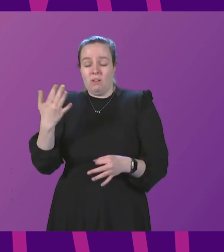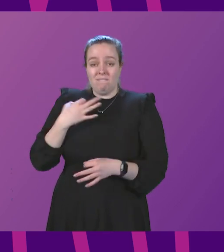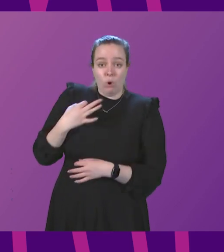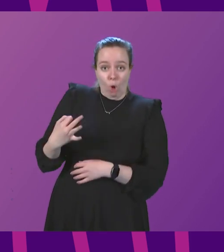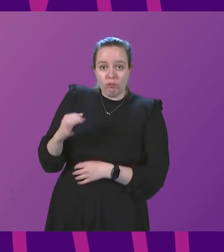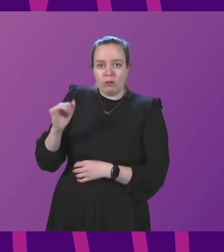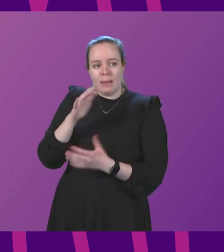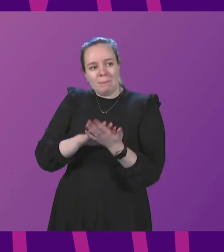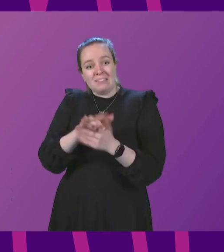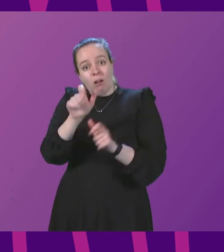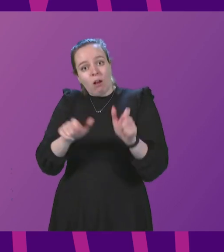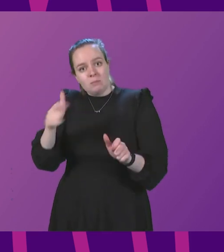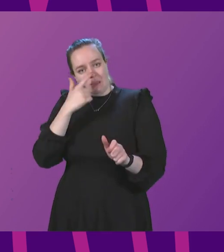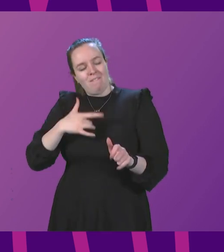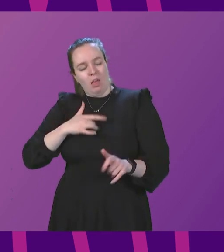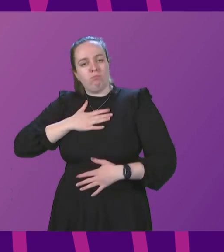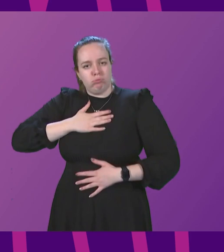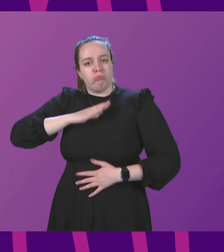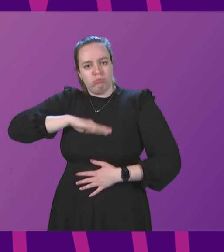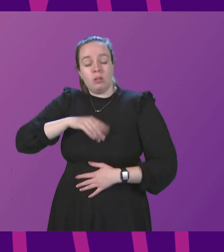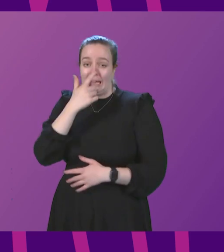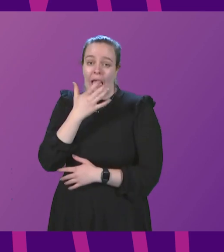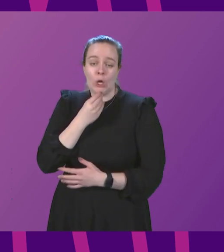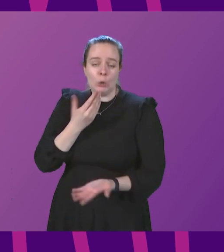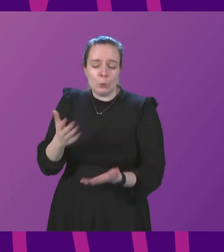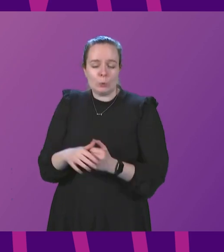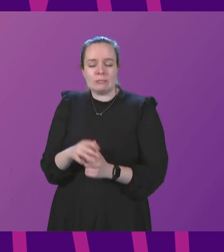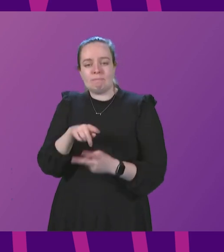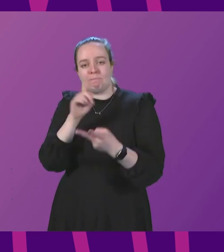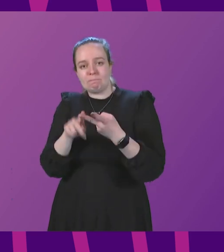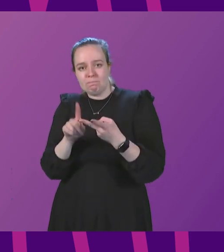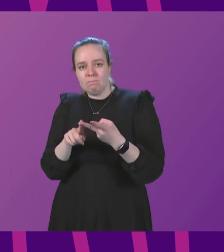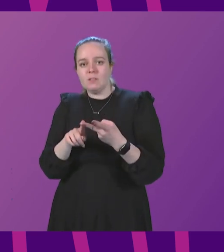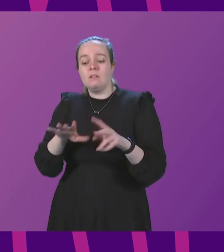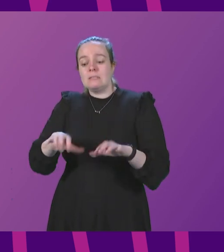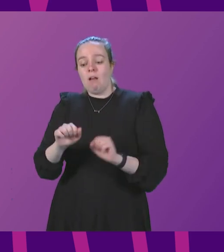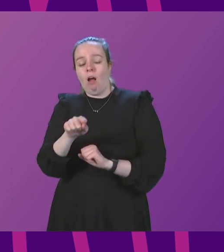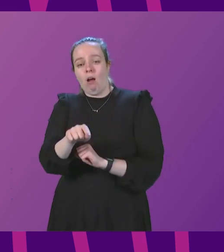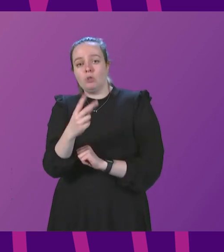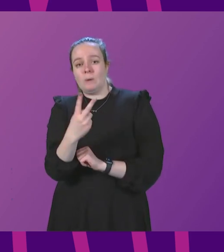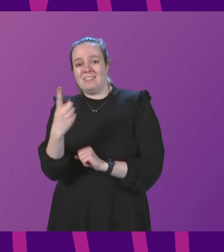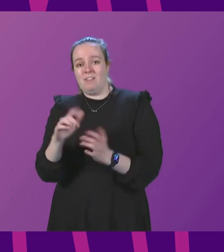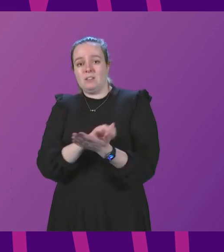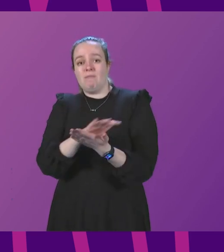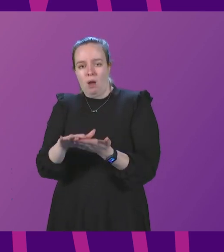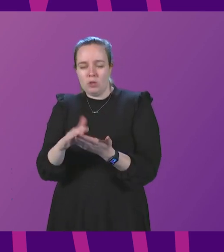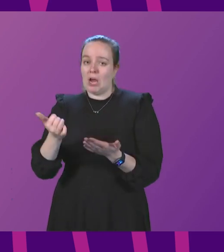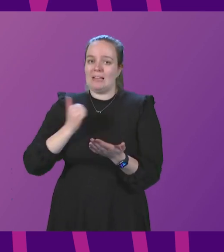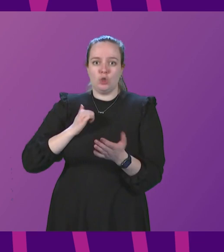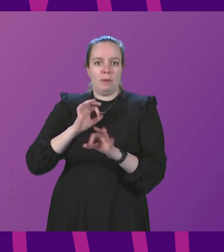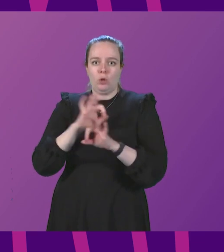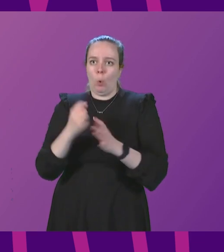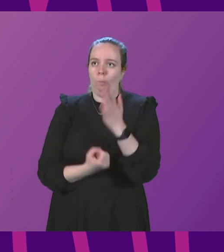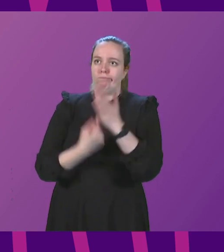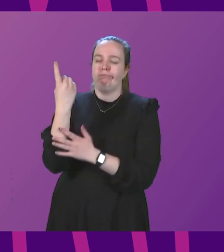basis to reassure customers will be able to do so. Second, as of 21st March, assuming no significant adverse